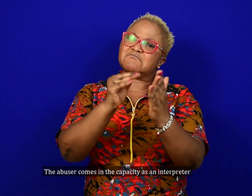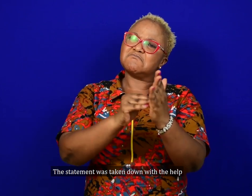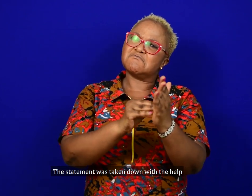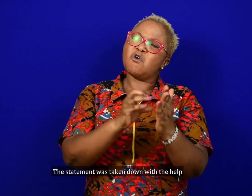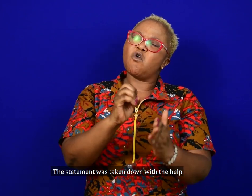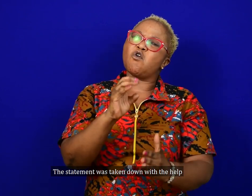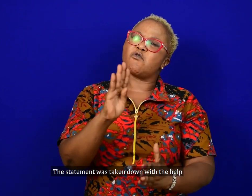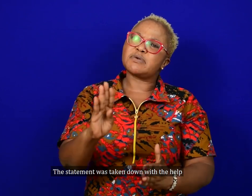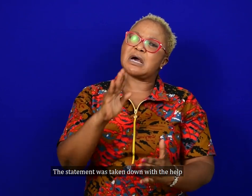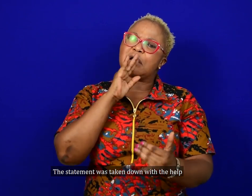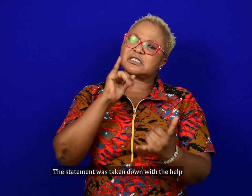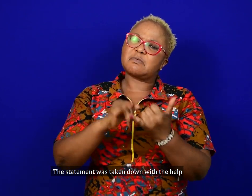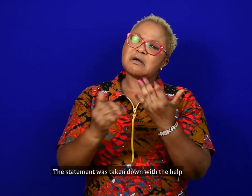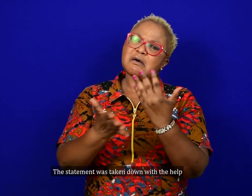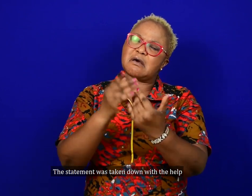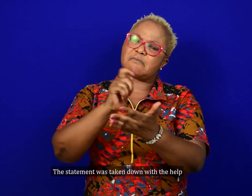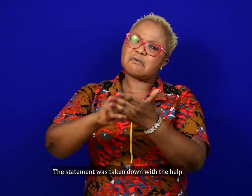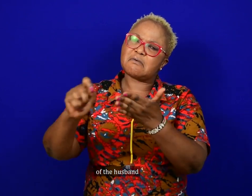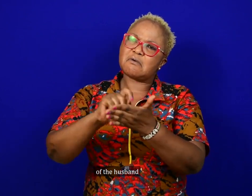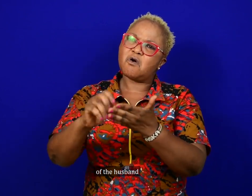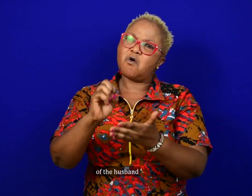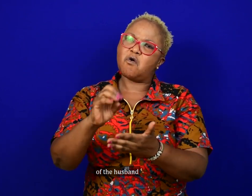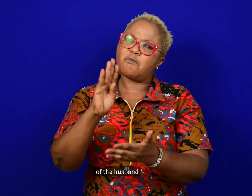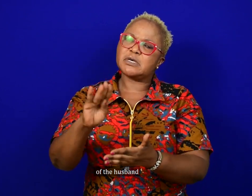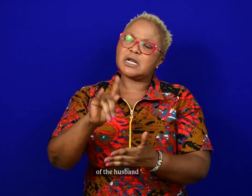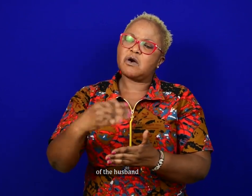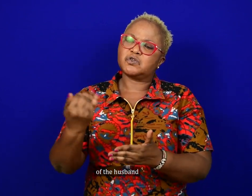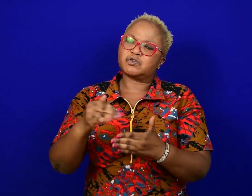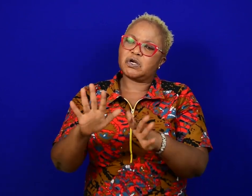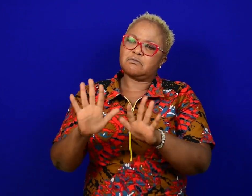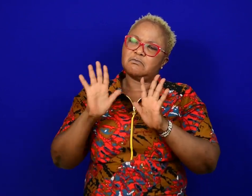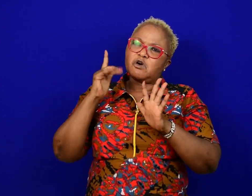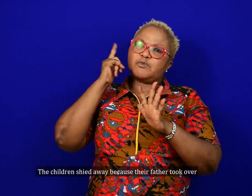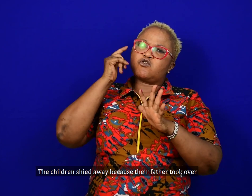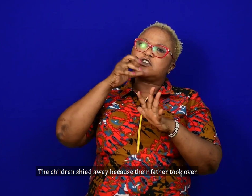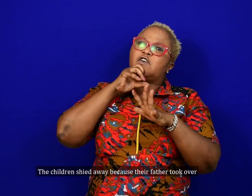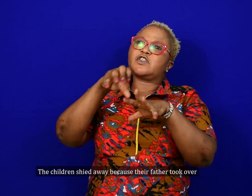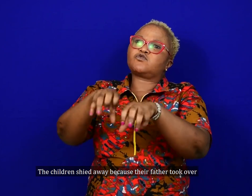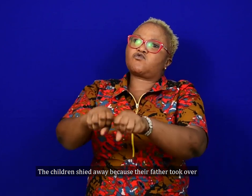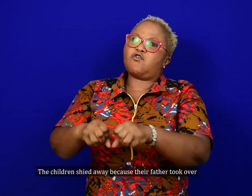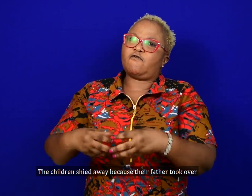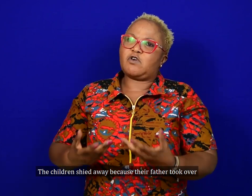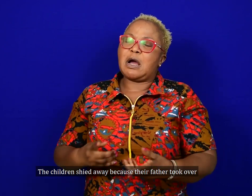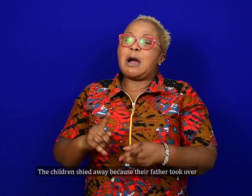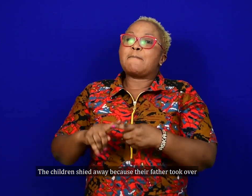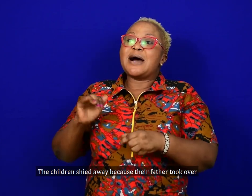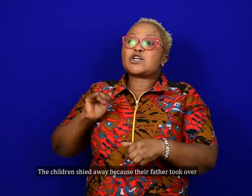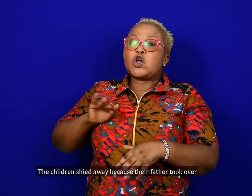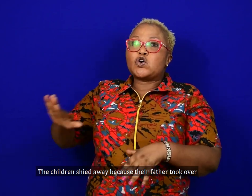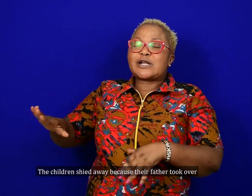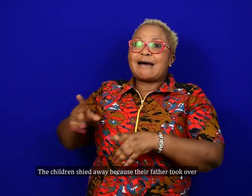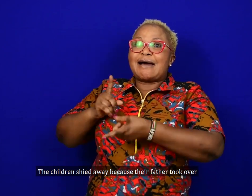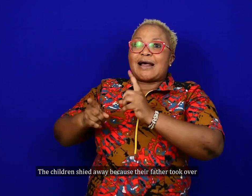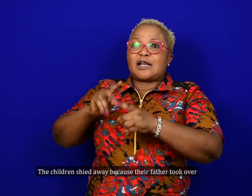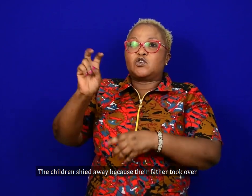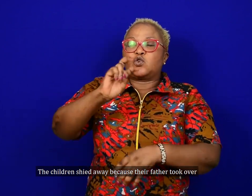The statement was taken down with the help of the husband. The children shied away because they saw the father had taken over.